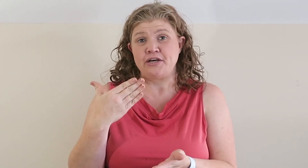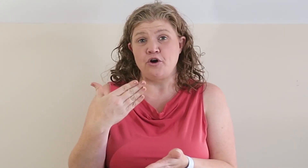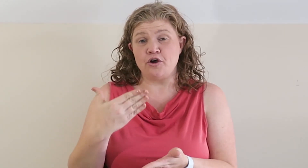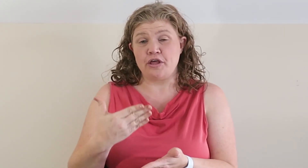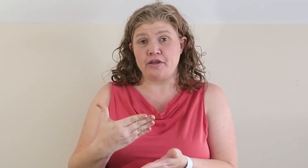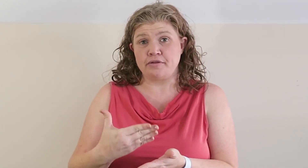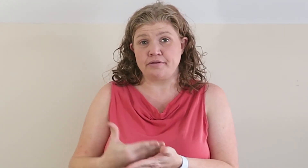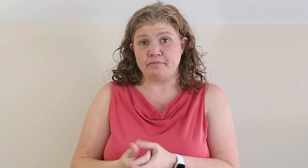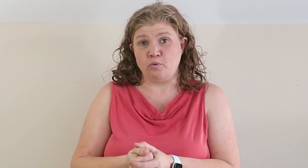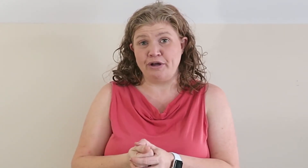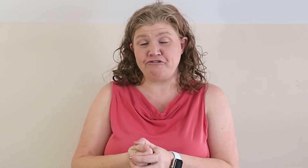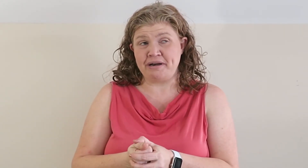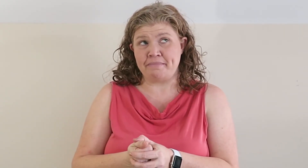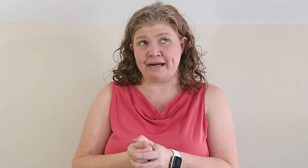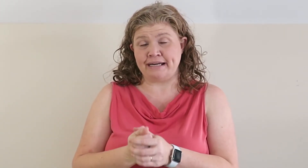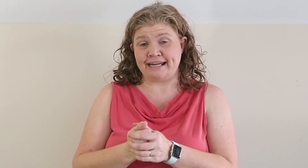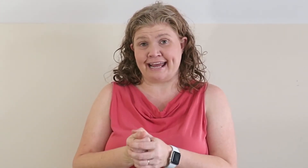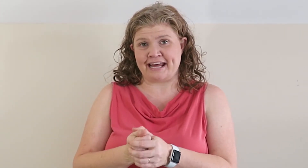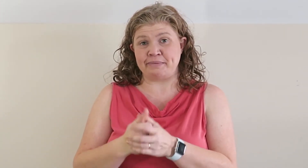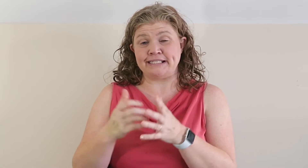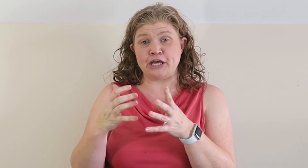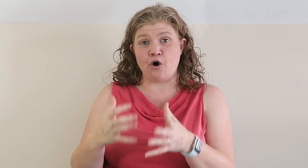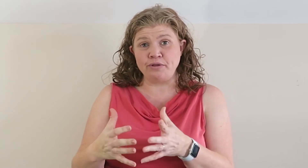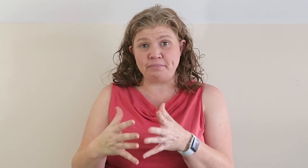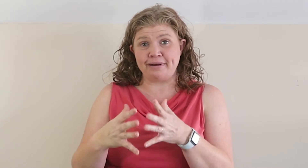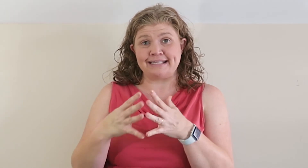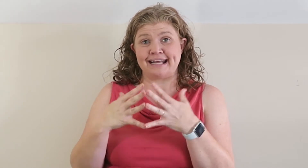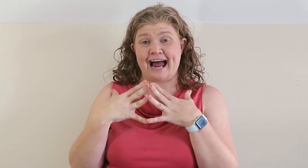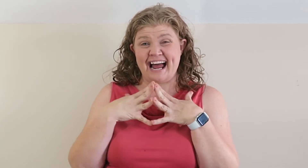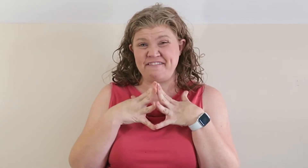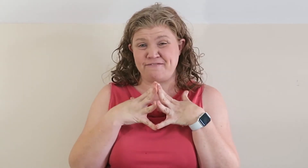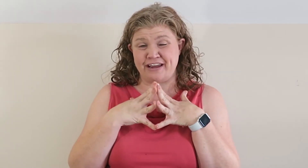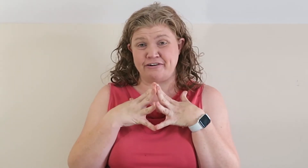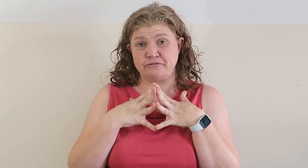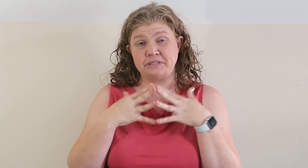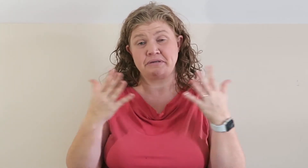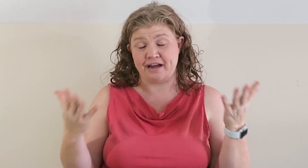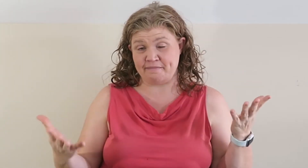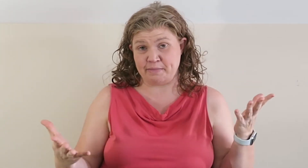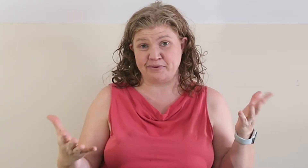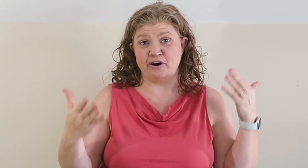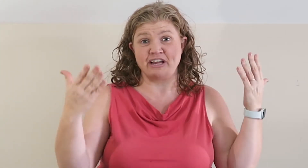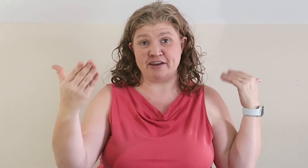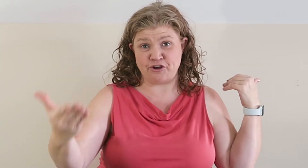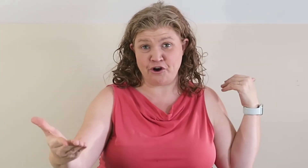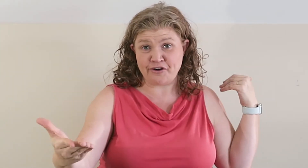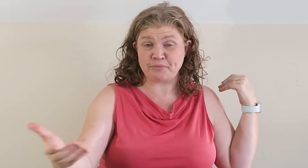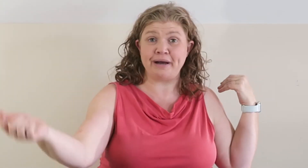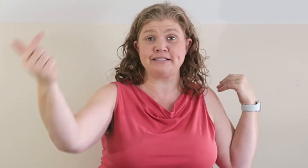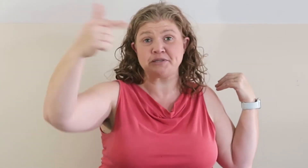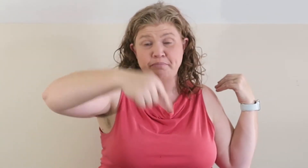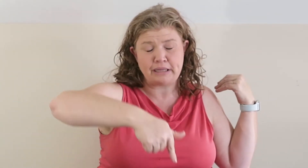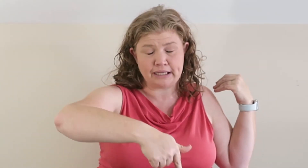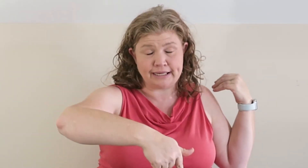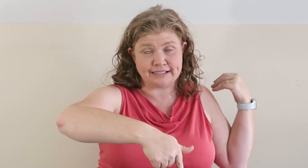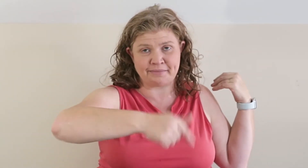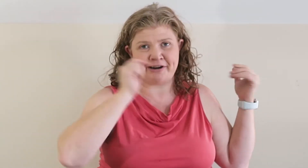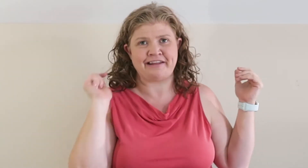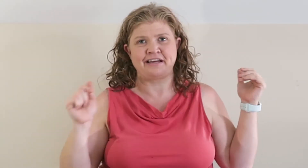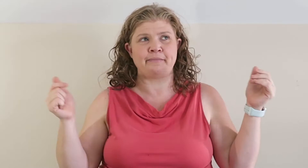Weltering Mind Academy is the only place that I found, if you're wrong, if you know of other places, please let me know down in the